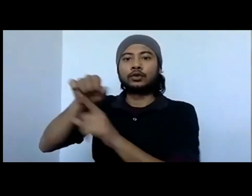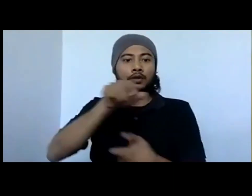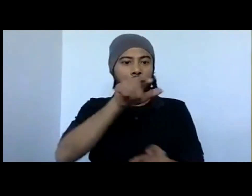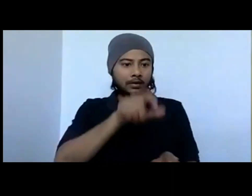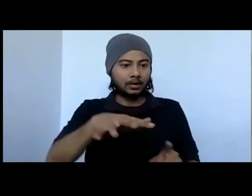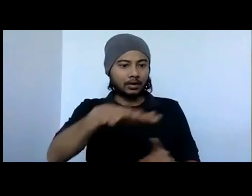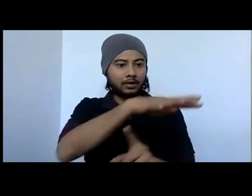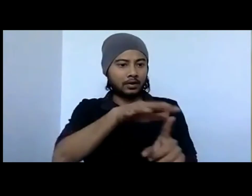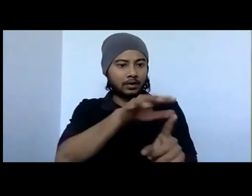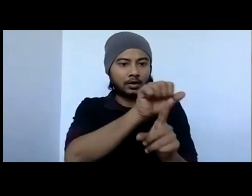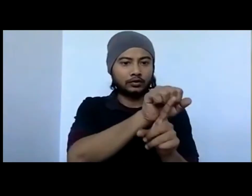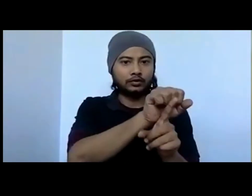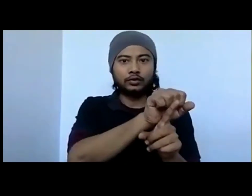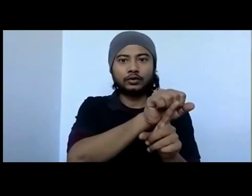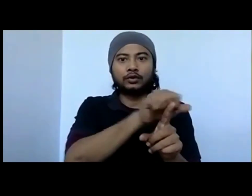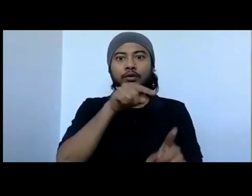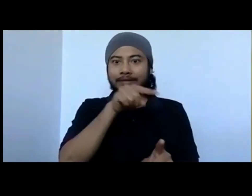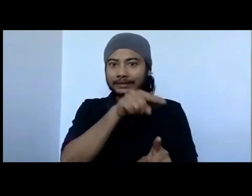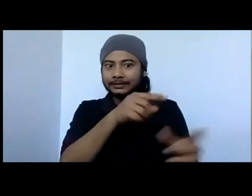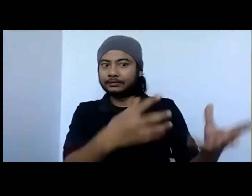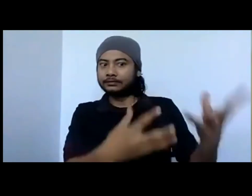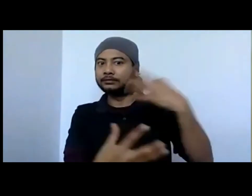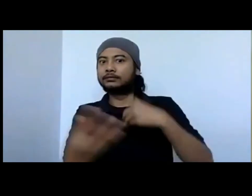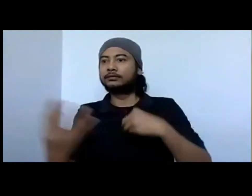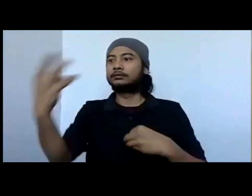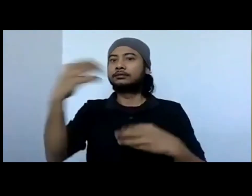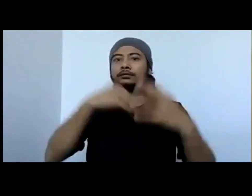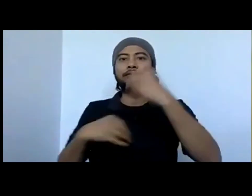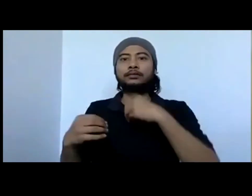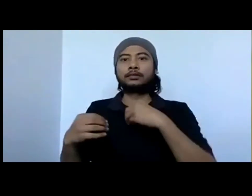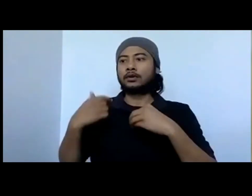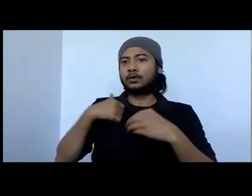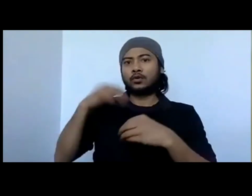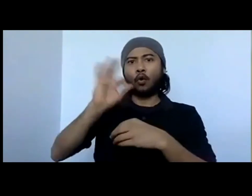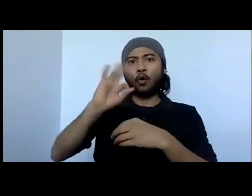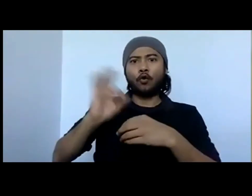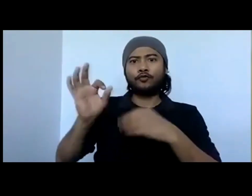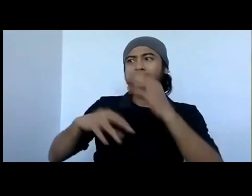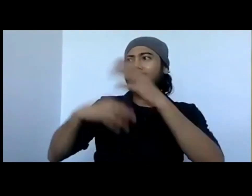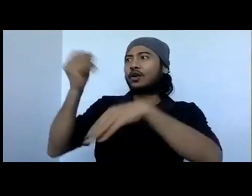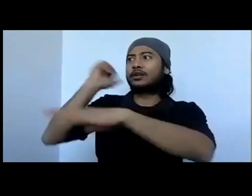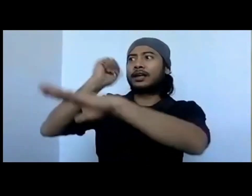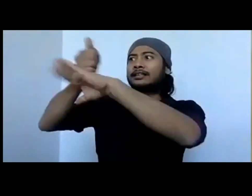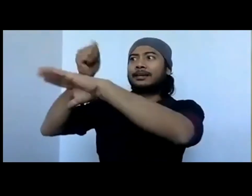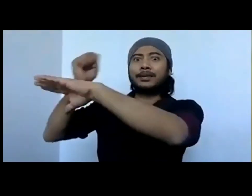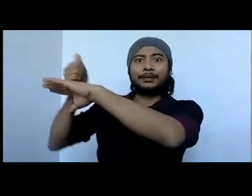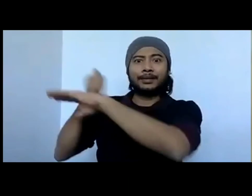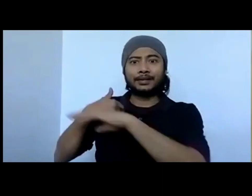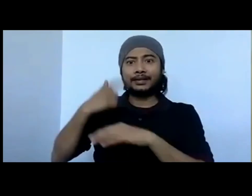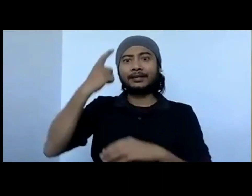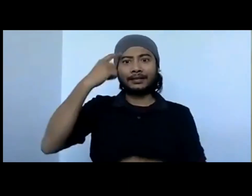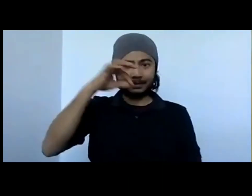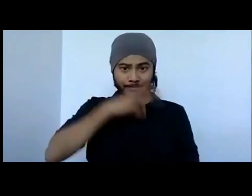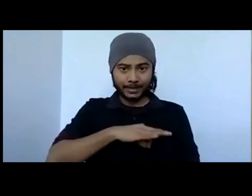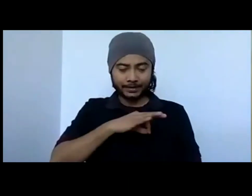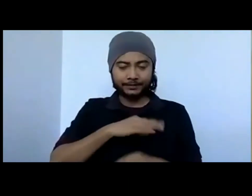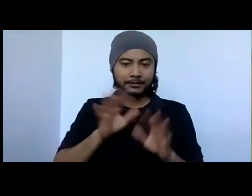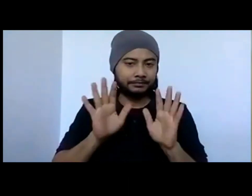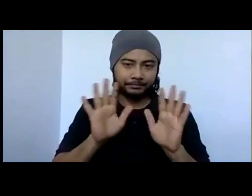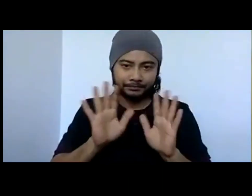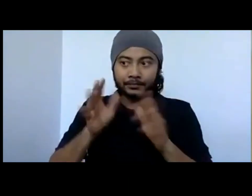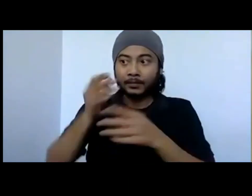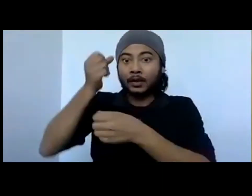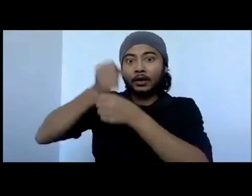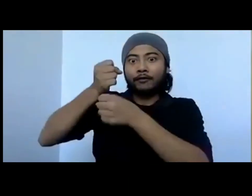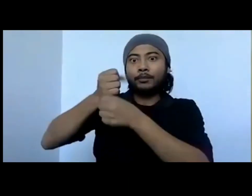These offices were not set up as an investment initiative, but largely where the government invited us that, you know, in